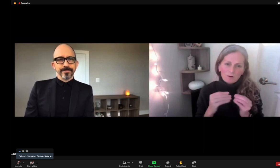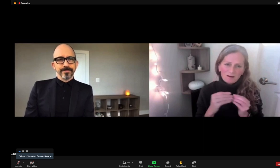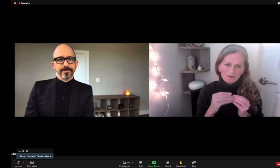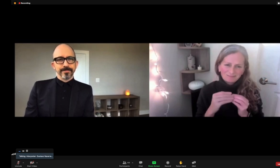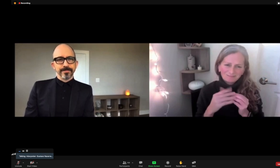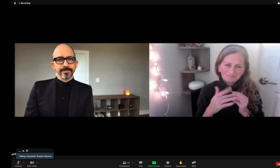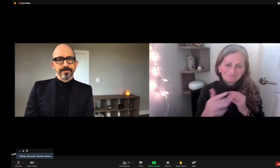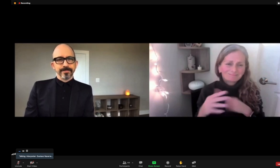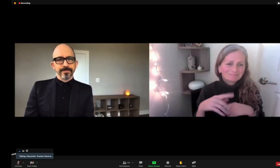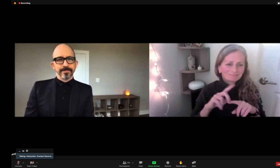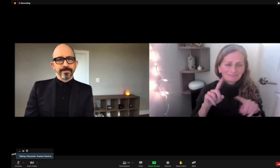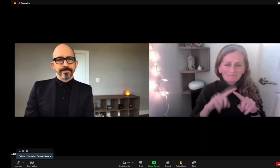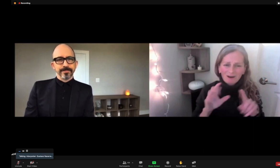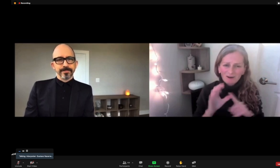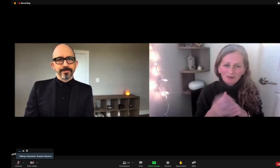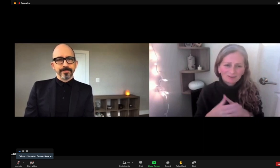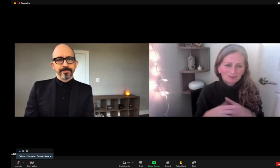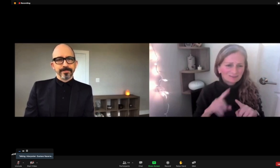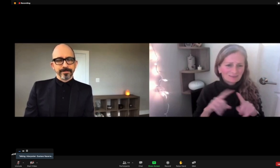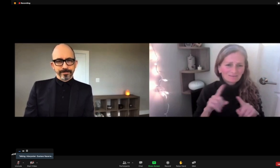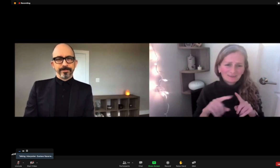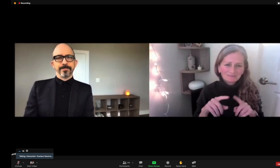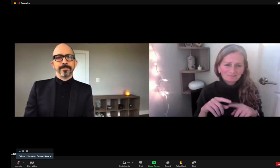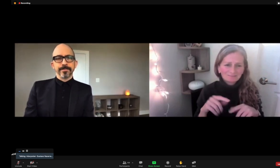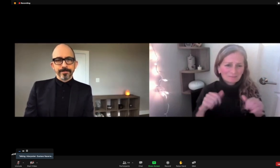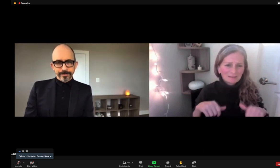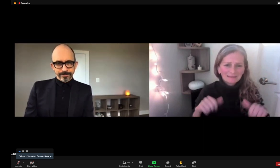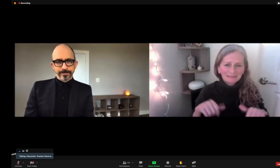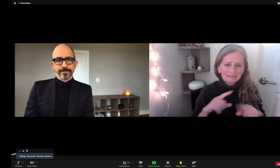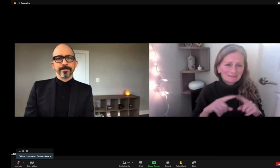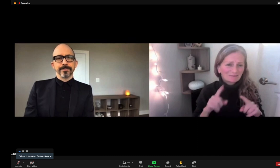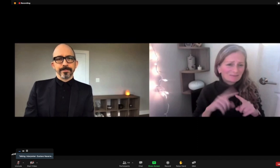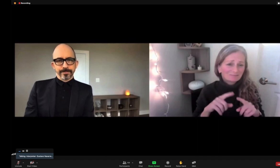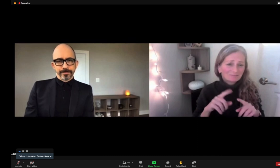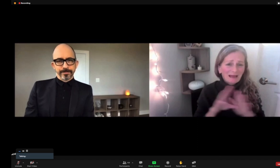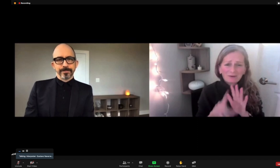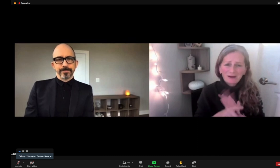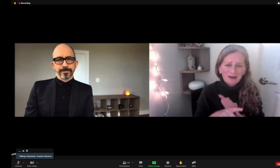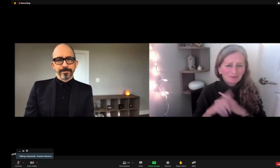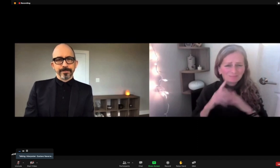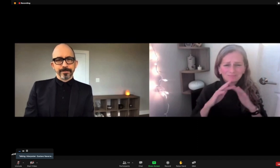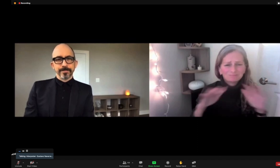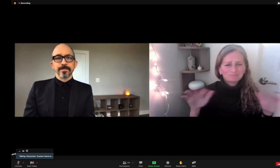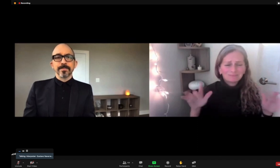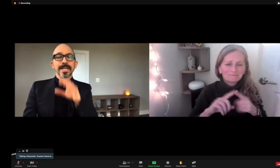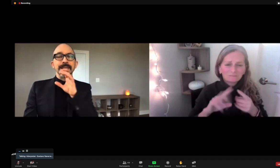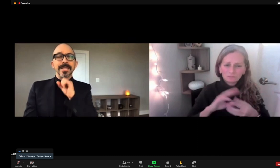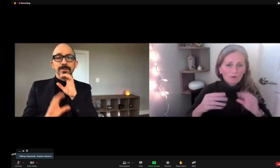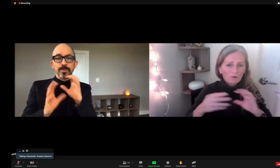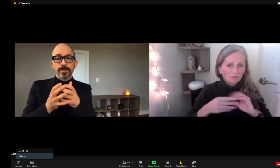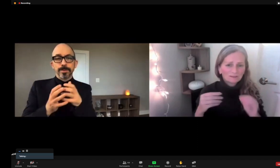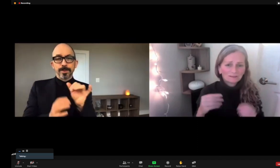seven books now, I very much look forward to having more books that showcase different cultures and different backgrounds.